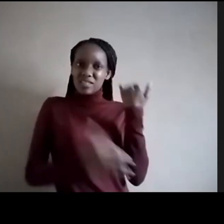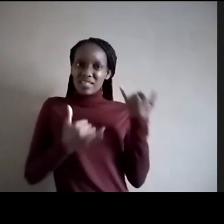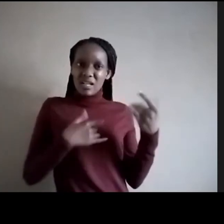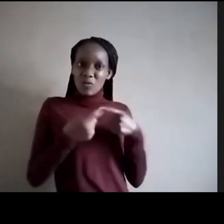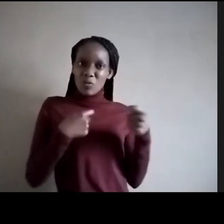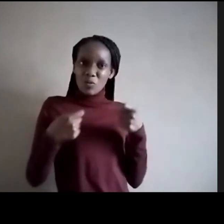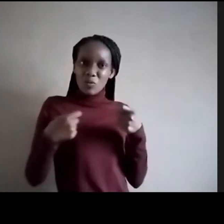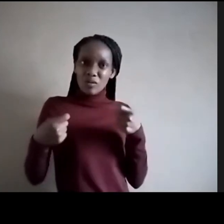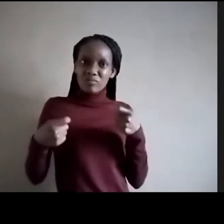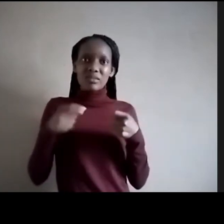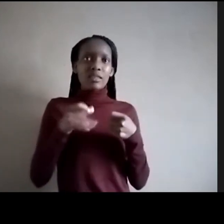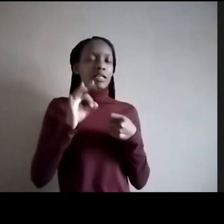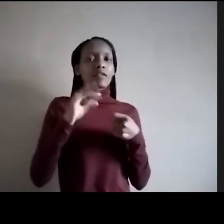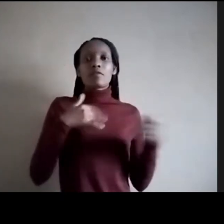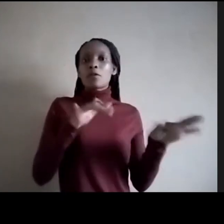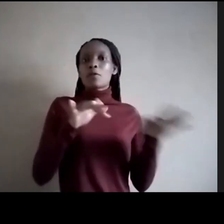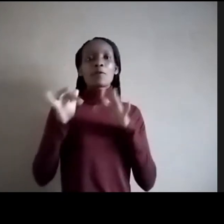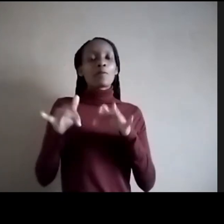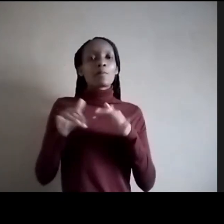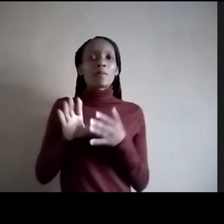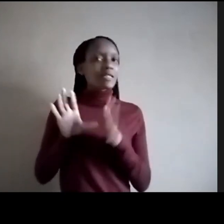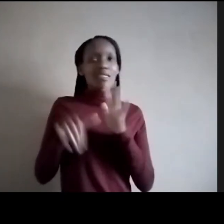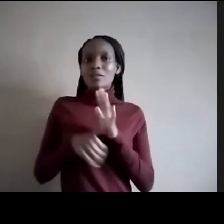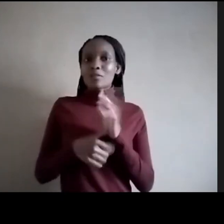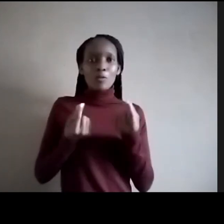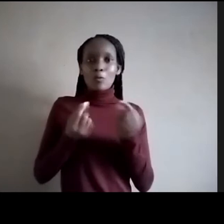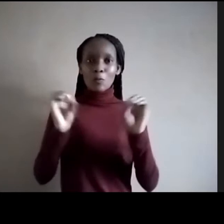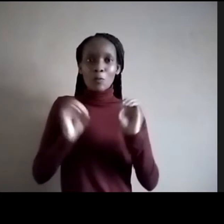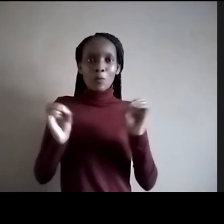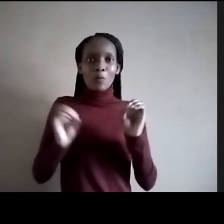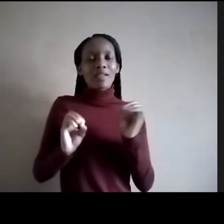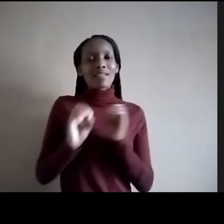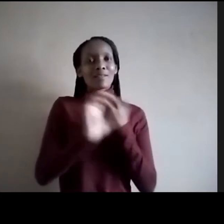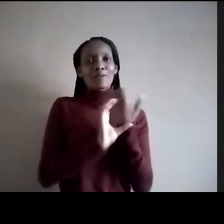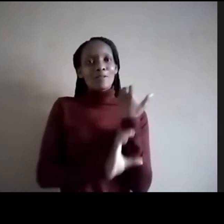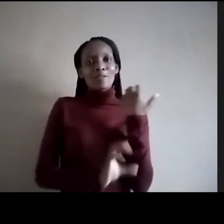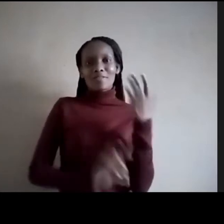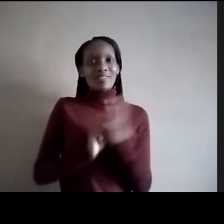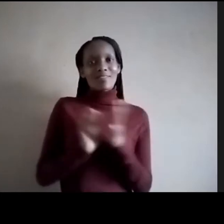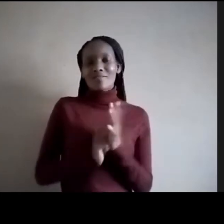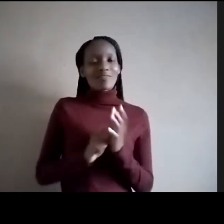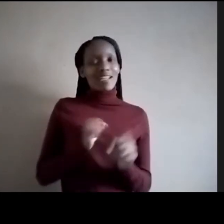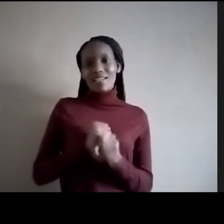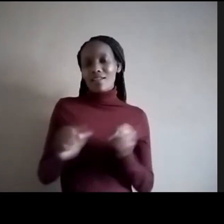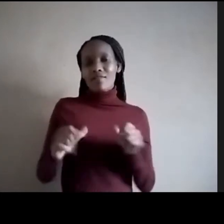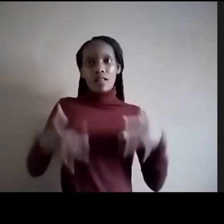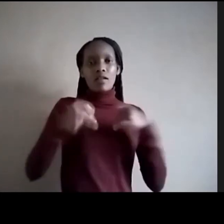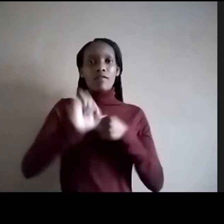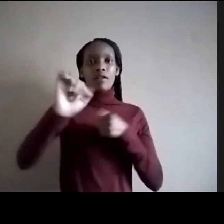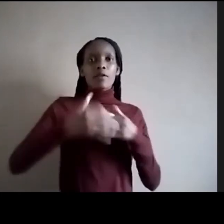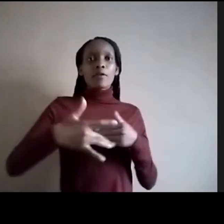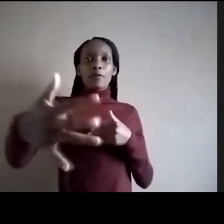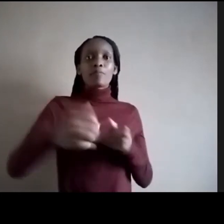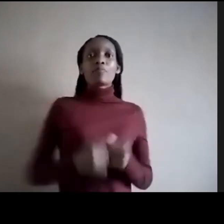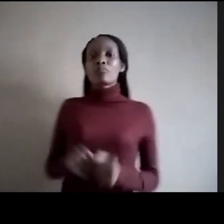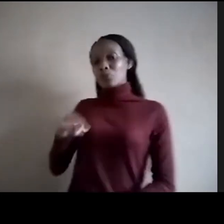they are never really going to be writing any constitution about their lives going forward. In other words, we must be the change we want to see. We